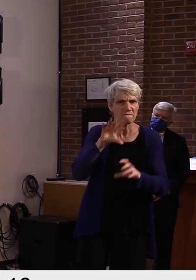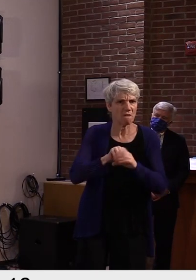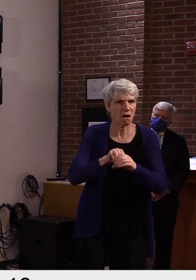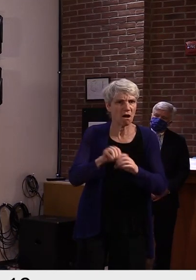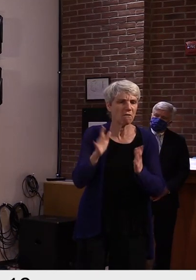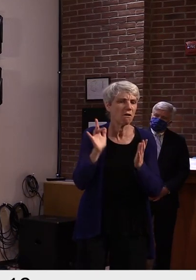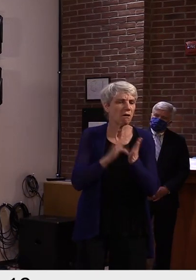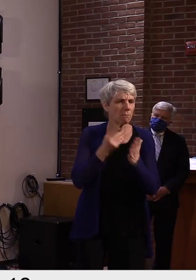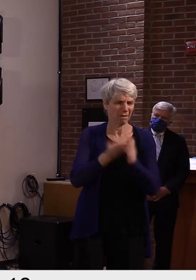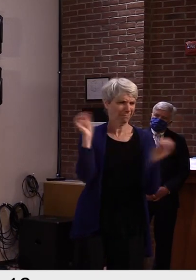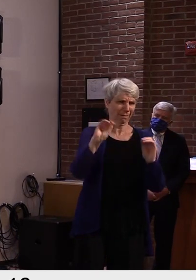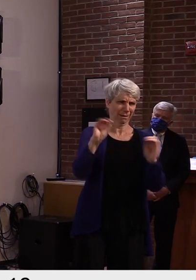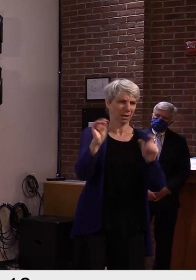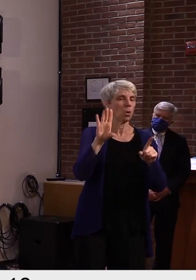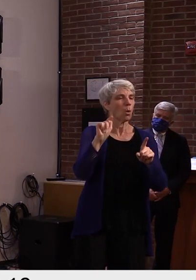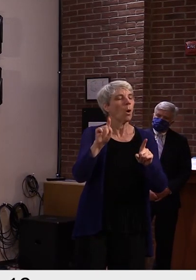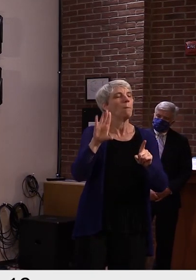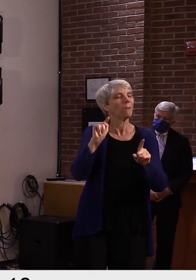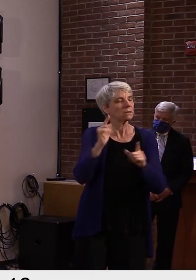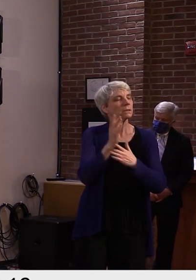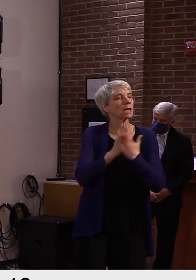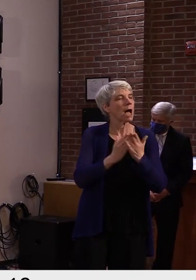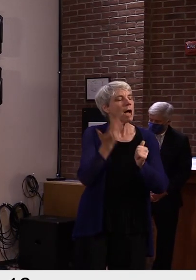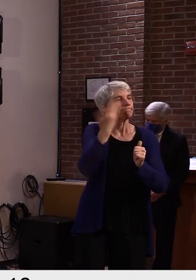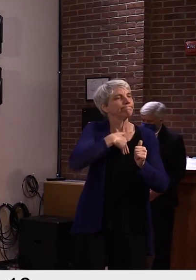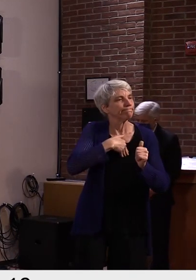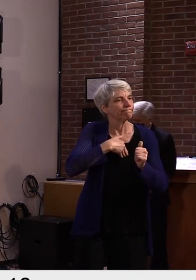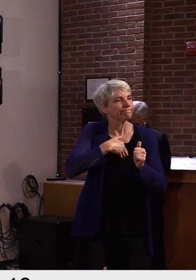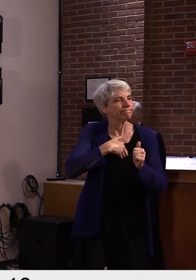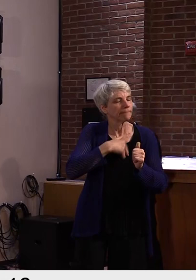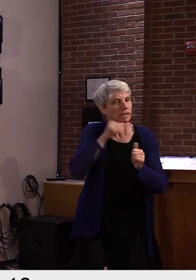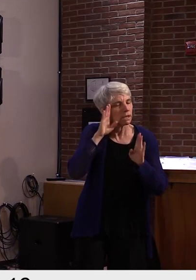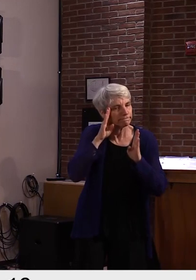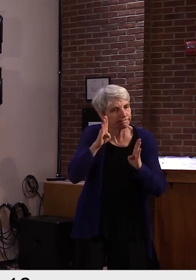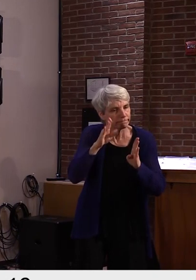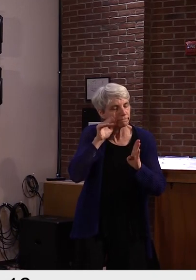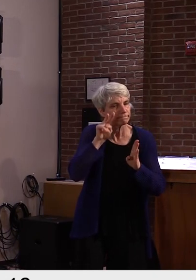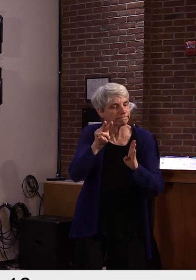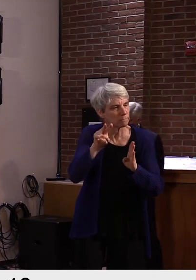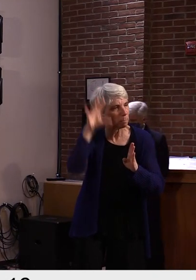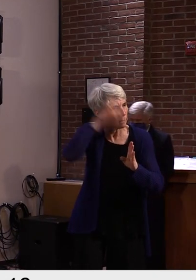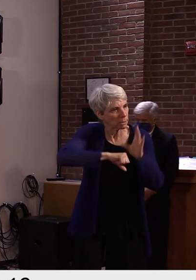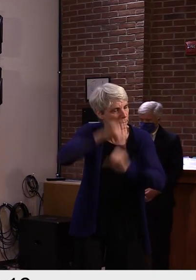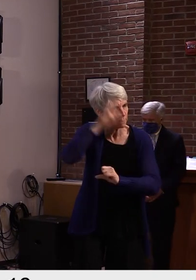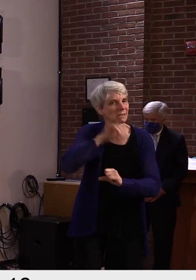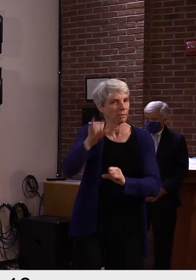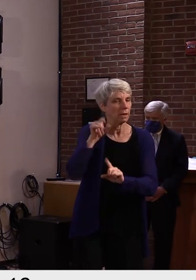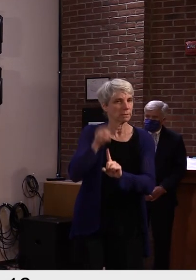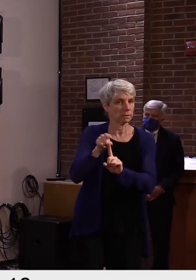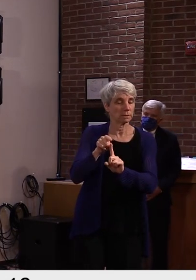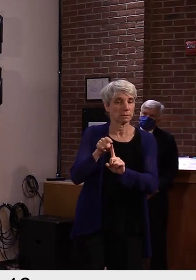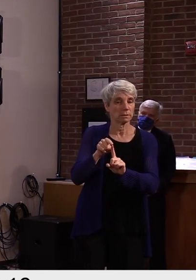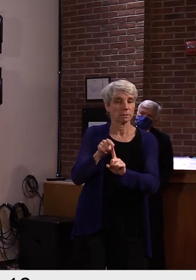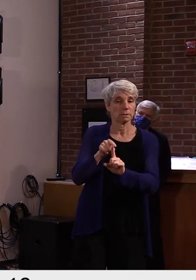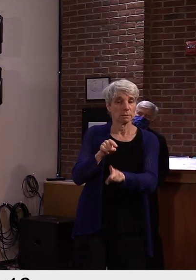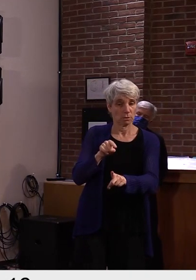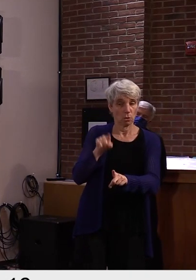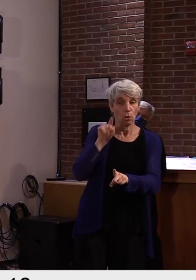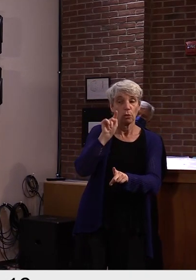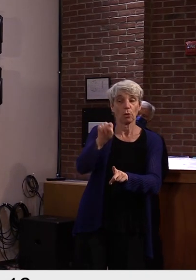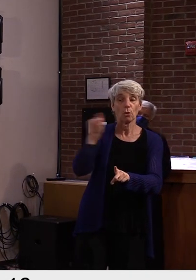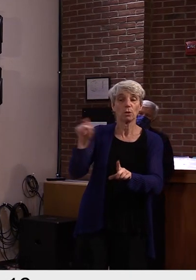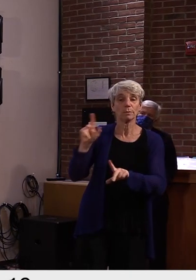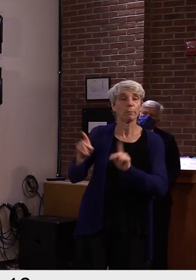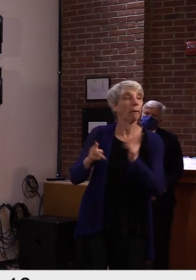Sure. Would with the results of any of these are these people are these people still employed by the state? Would